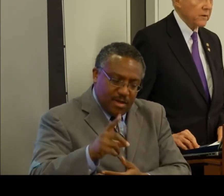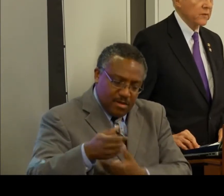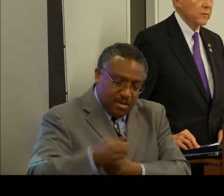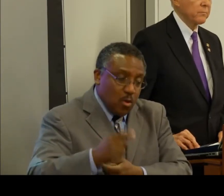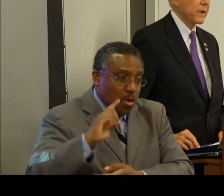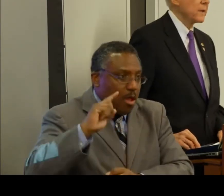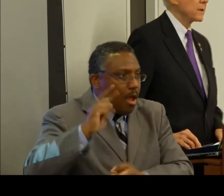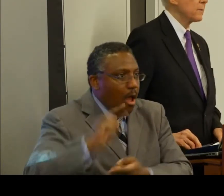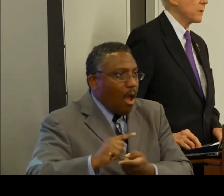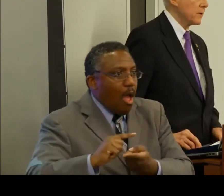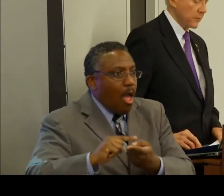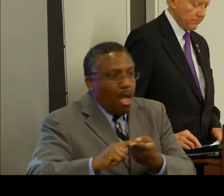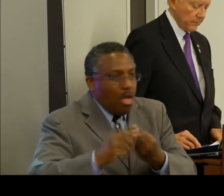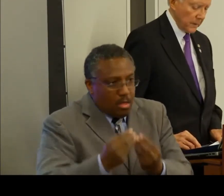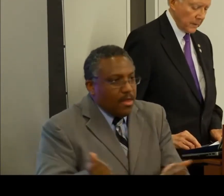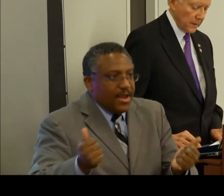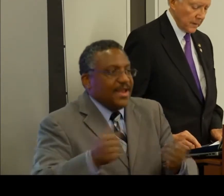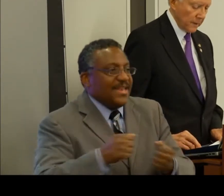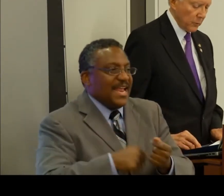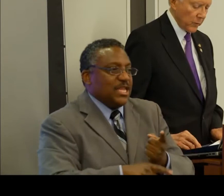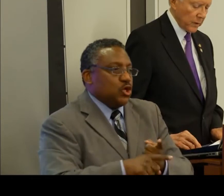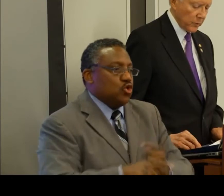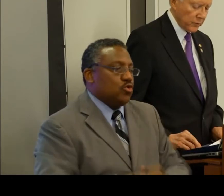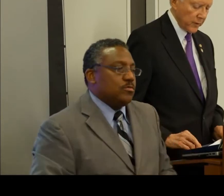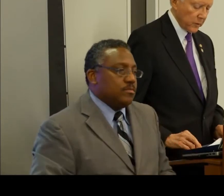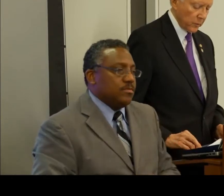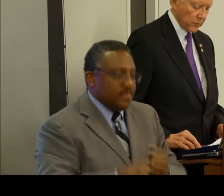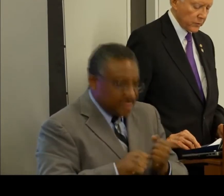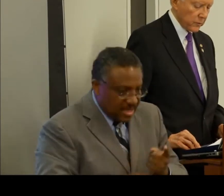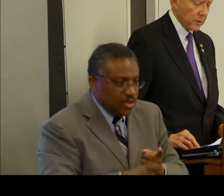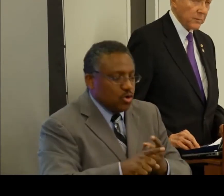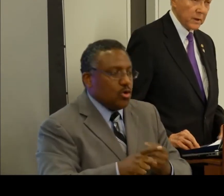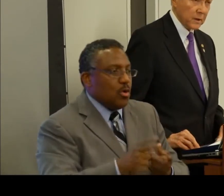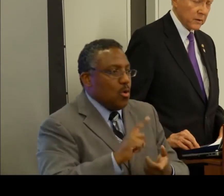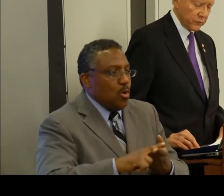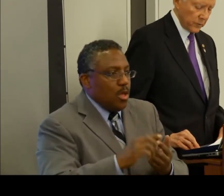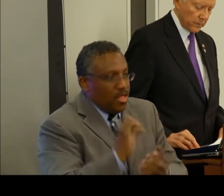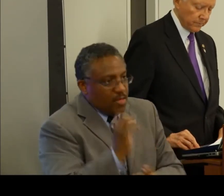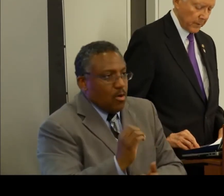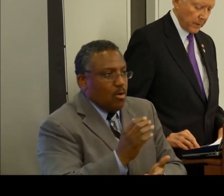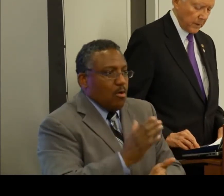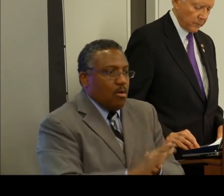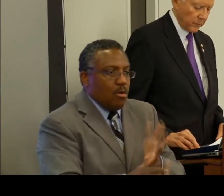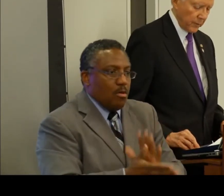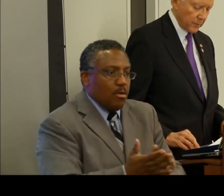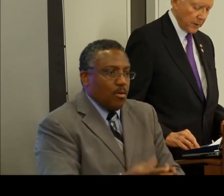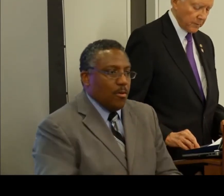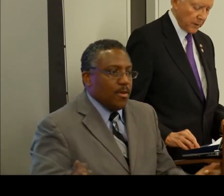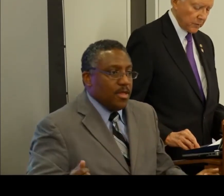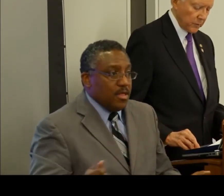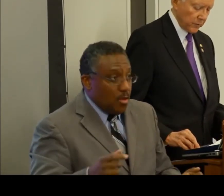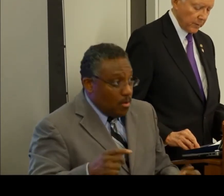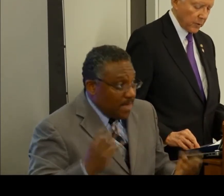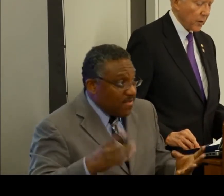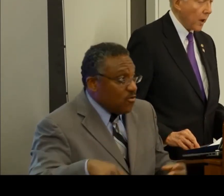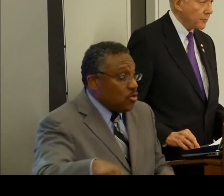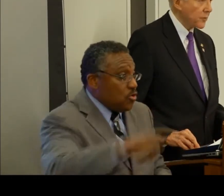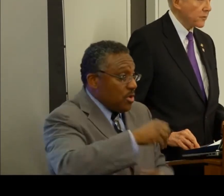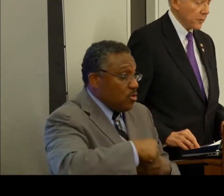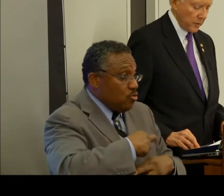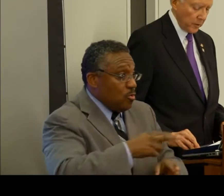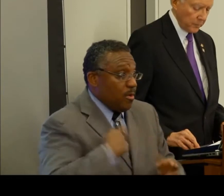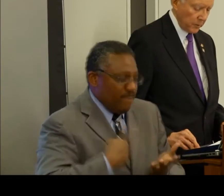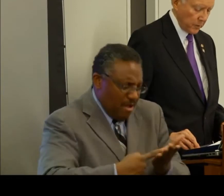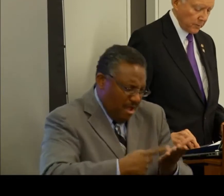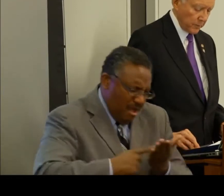And given this impending depletion, I've been working with stakeholders, including many in this room, for some time now to examine our